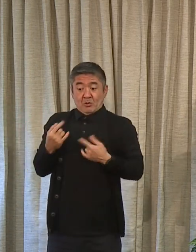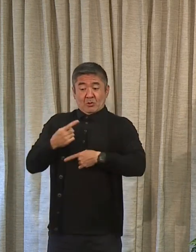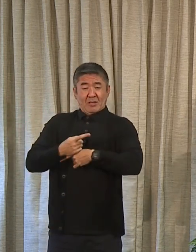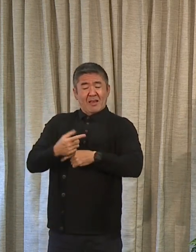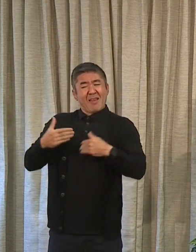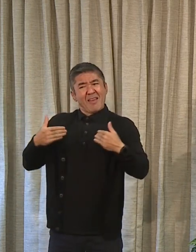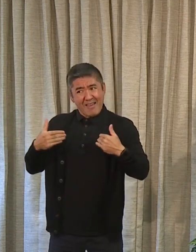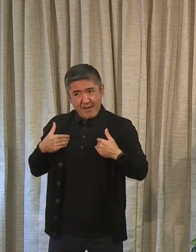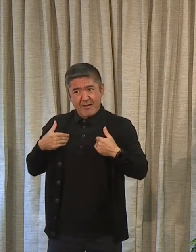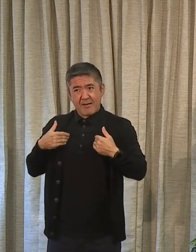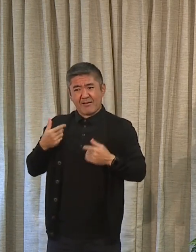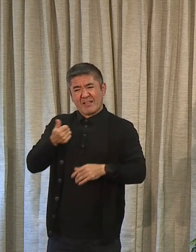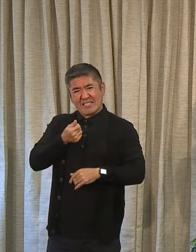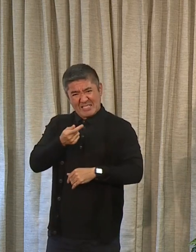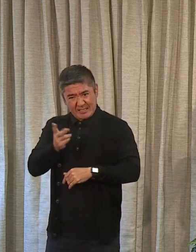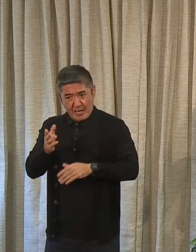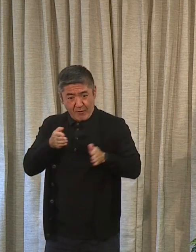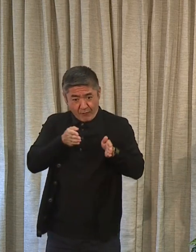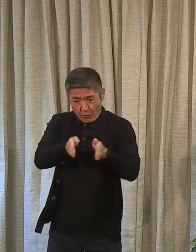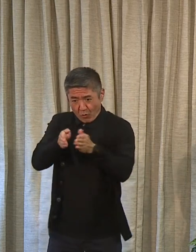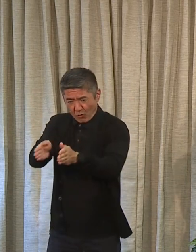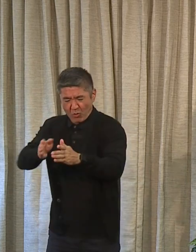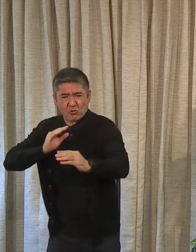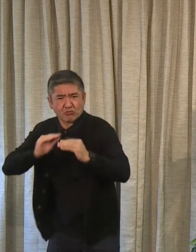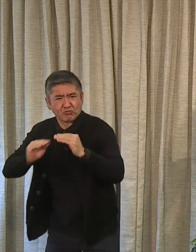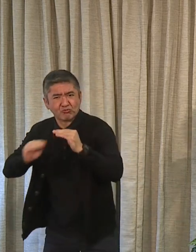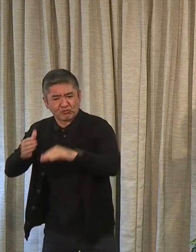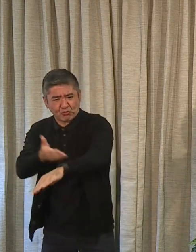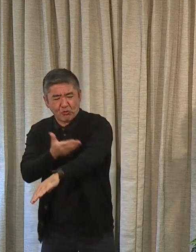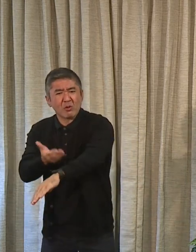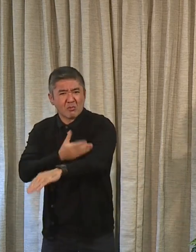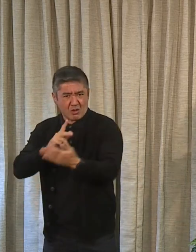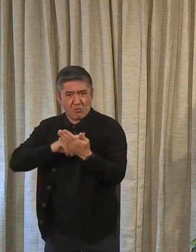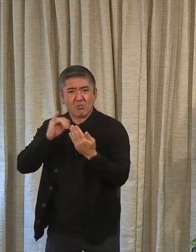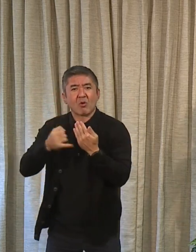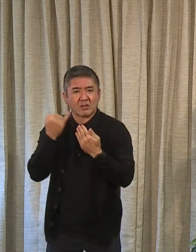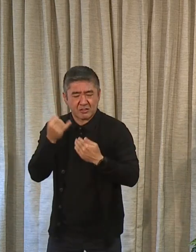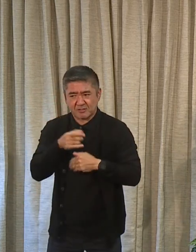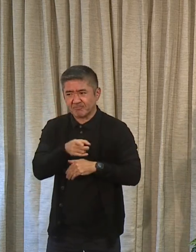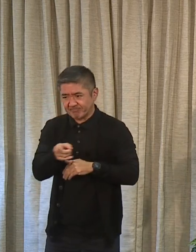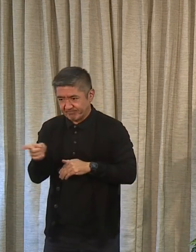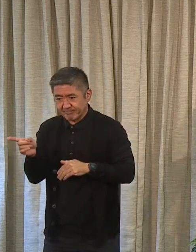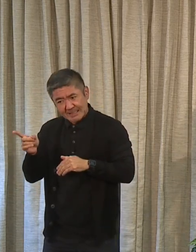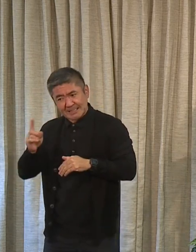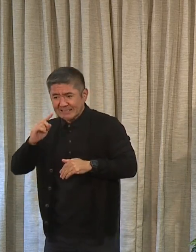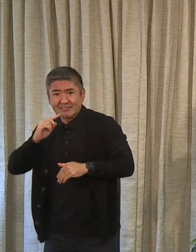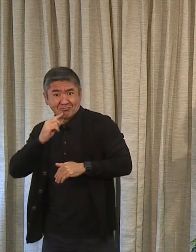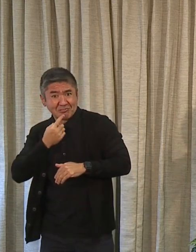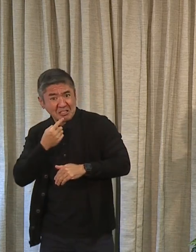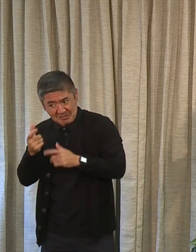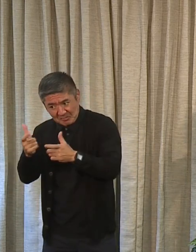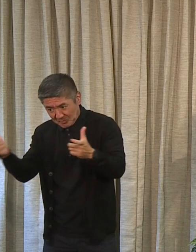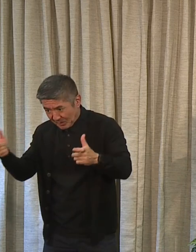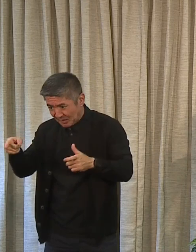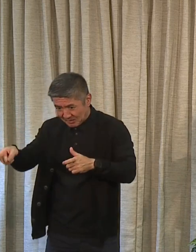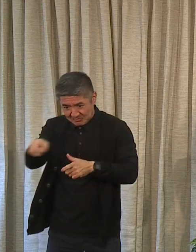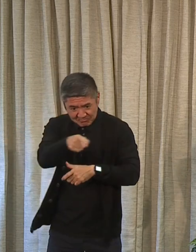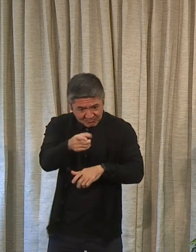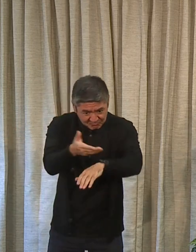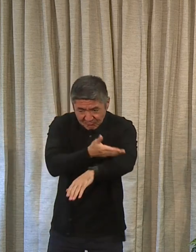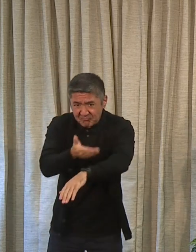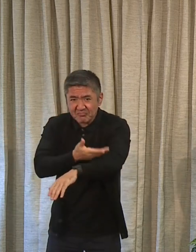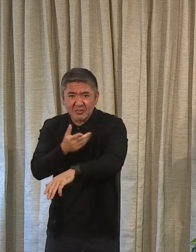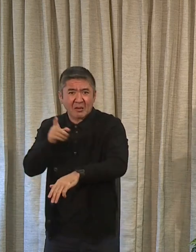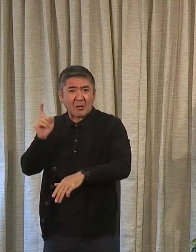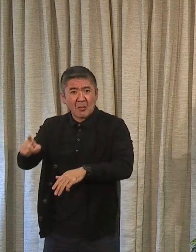have several road repair projects going on. They're relatively substantial. They involve